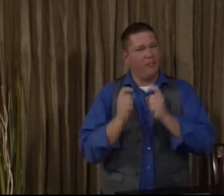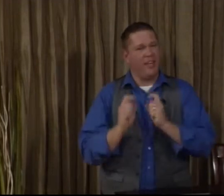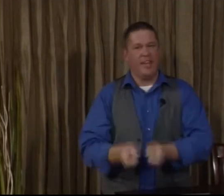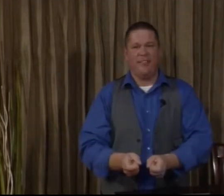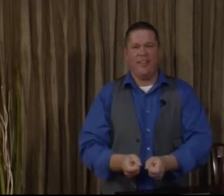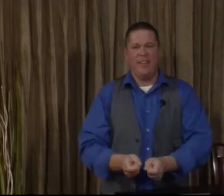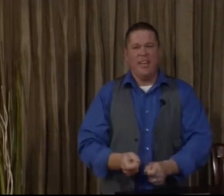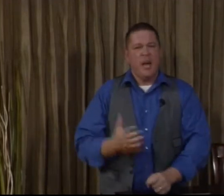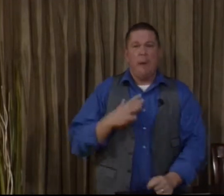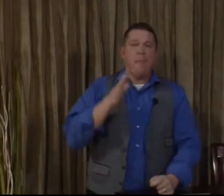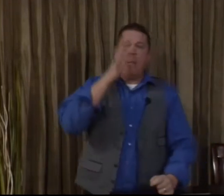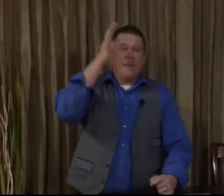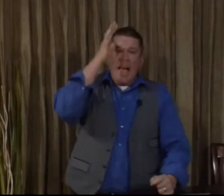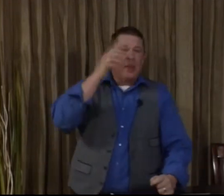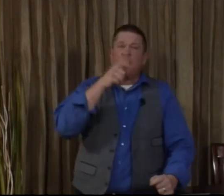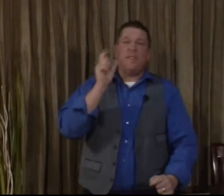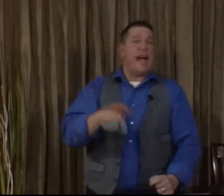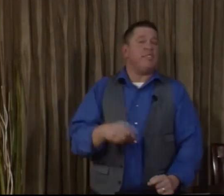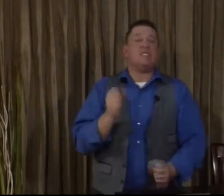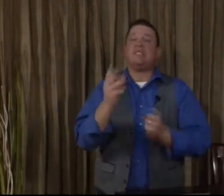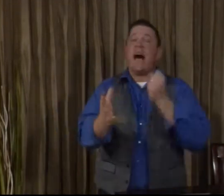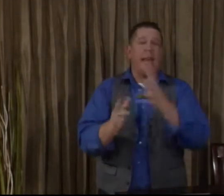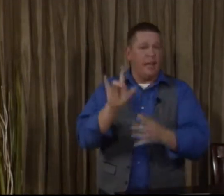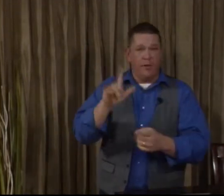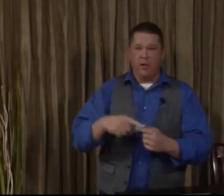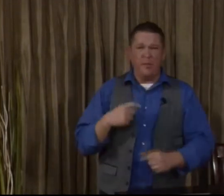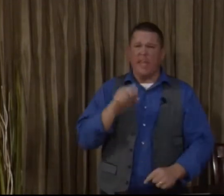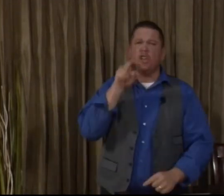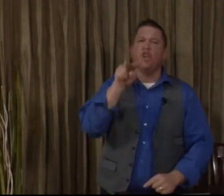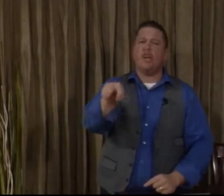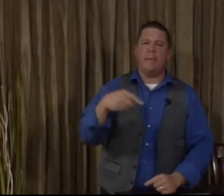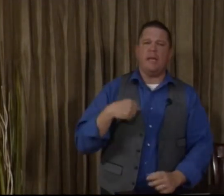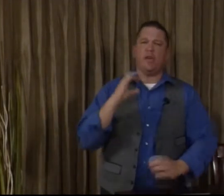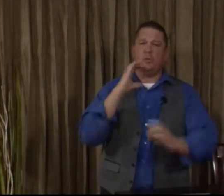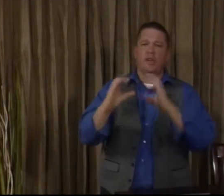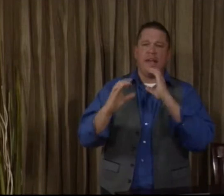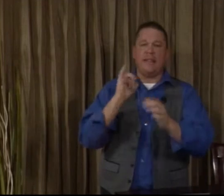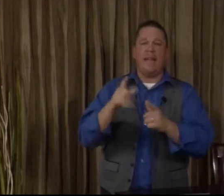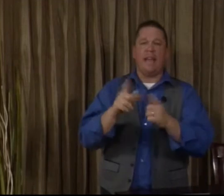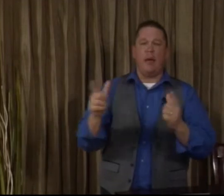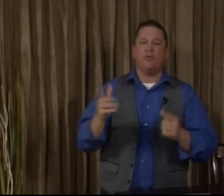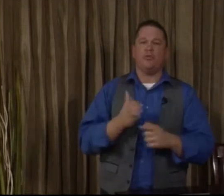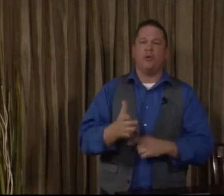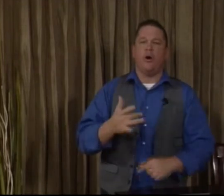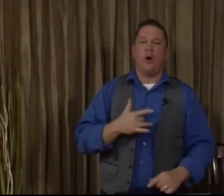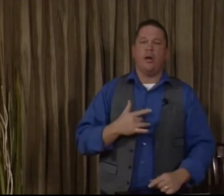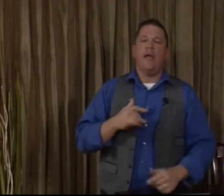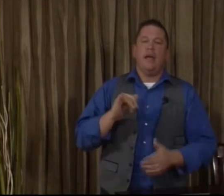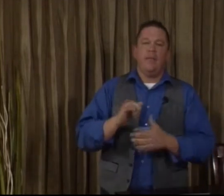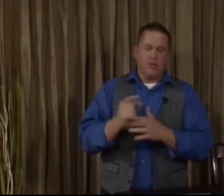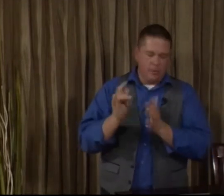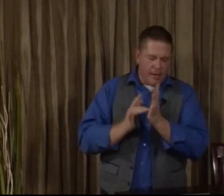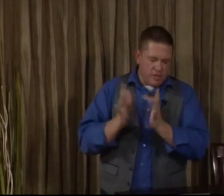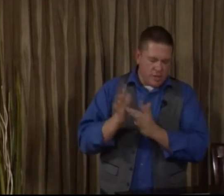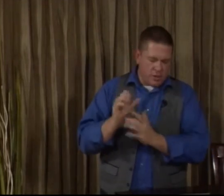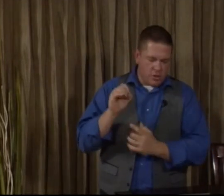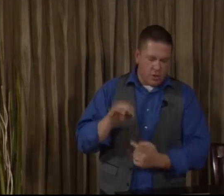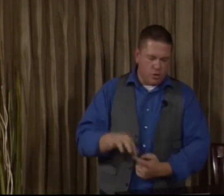gift. My mom and dad don't even have to sign I love you to me. They can look at me and communicate that language through their heart. And that's what made Jesus so